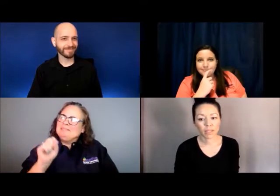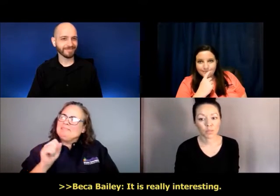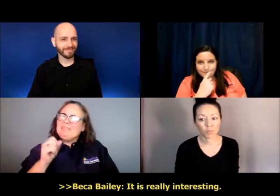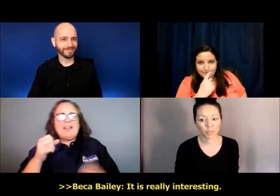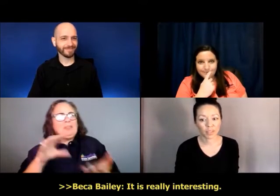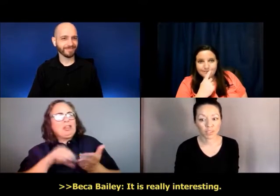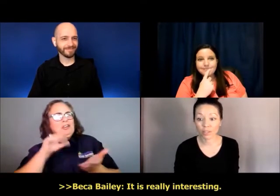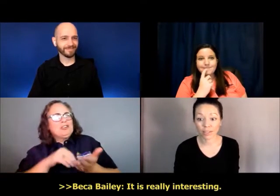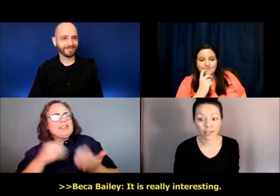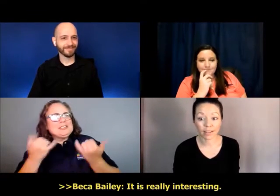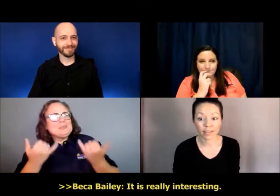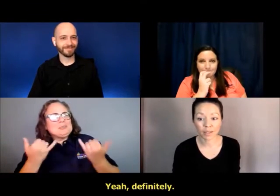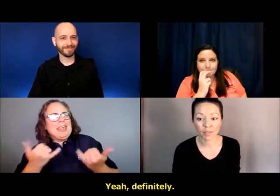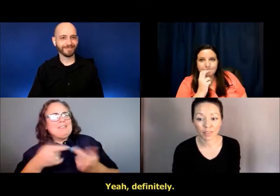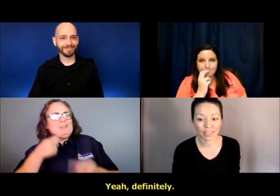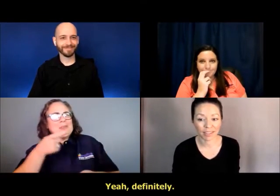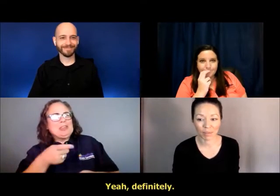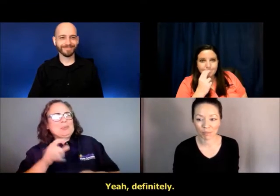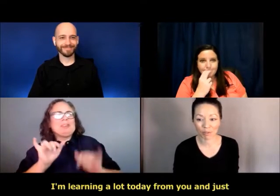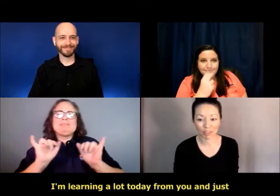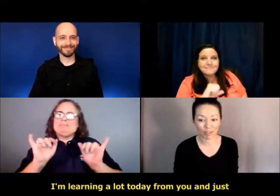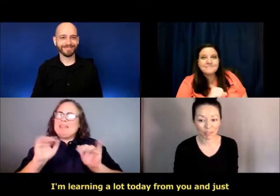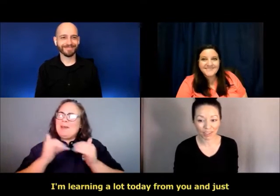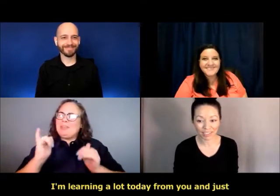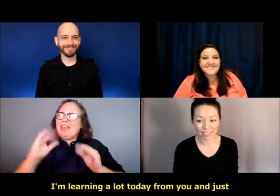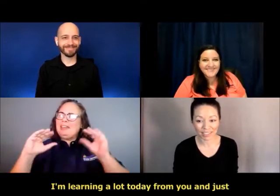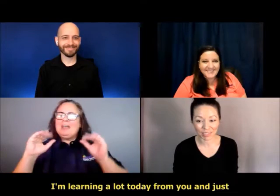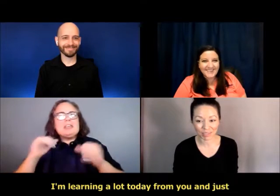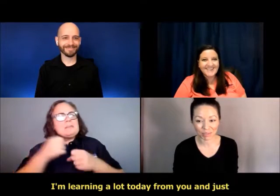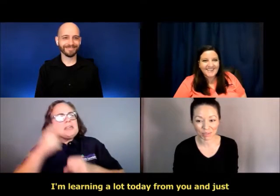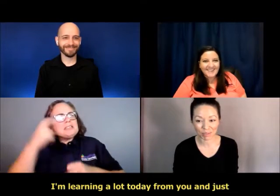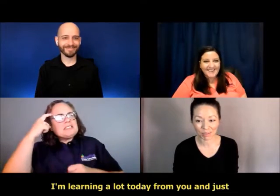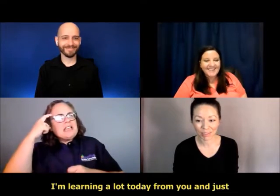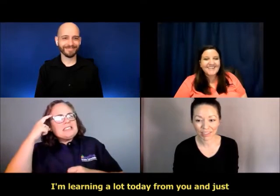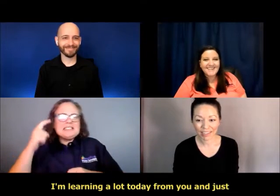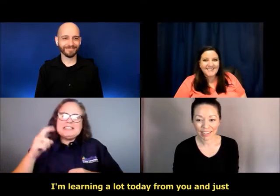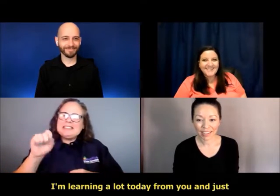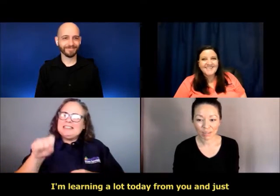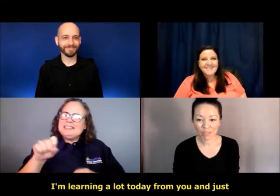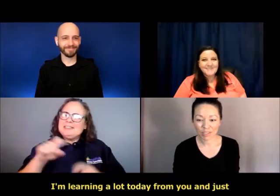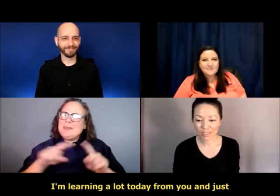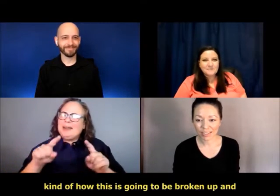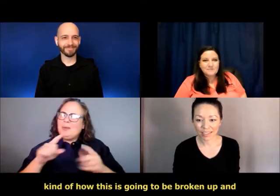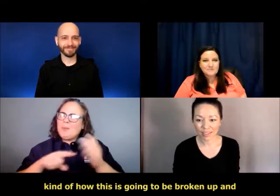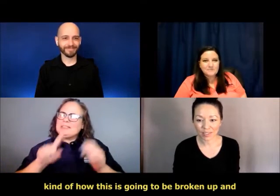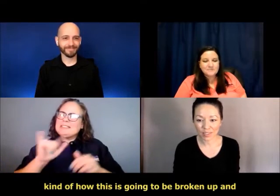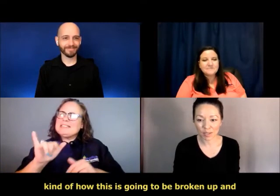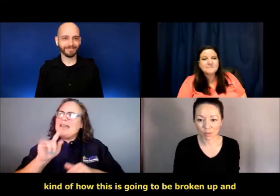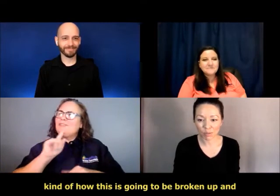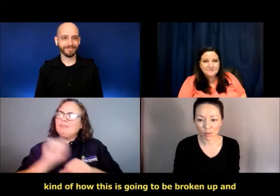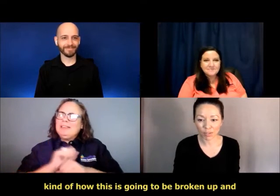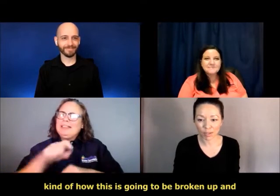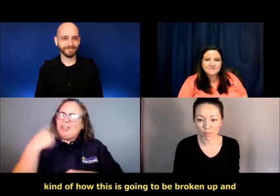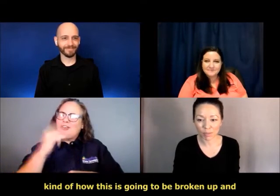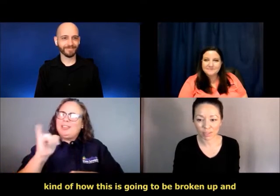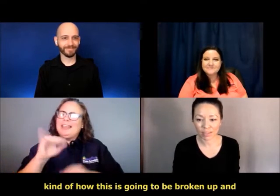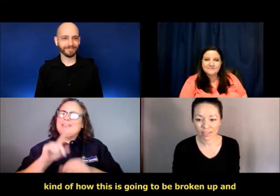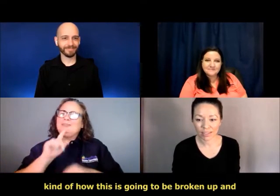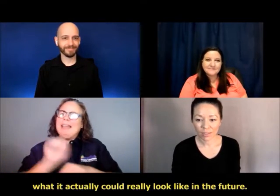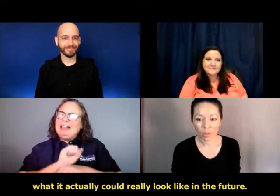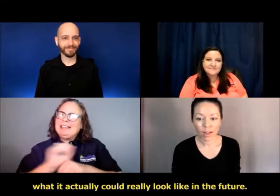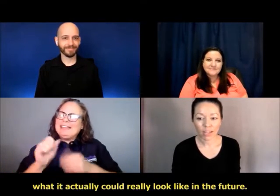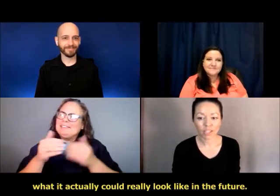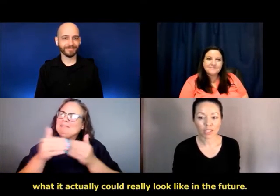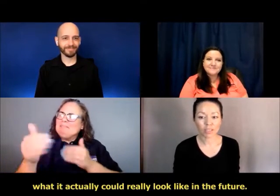It is really interesting. Yeah, definitely. I'm learning a lot today from you, um, and just kind of how this is going to be broken up and